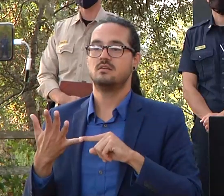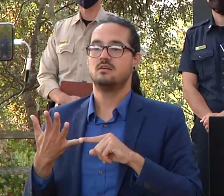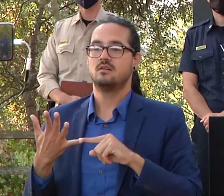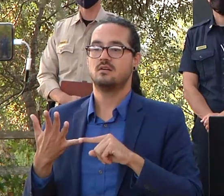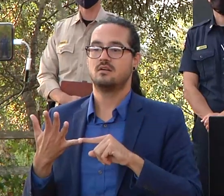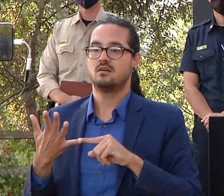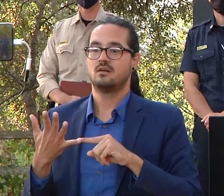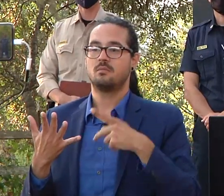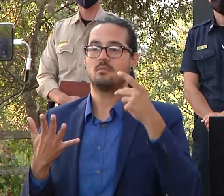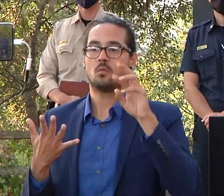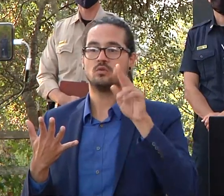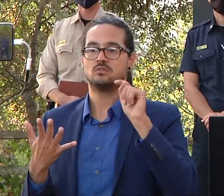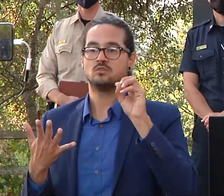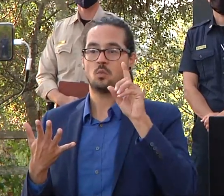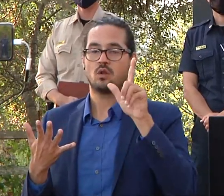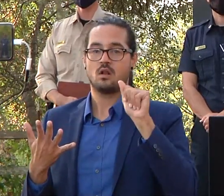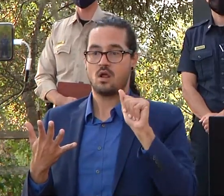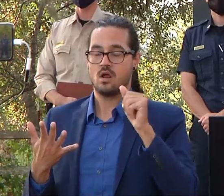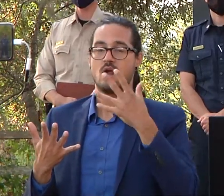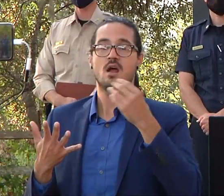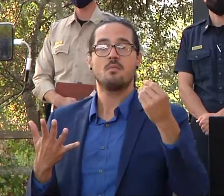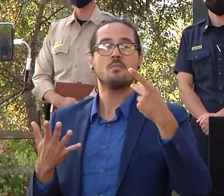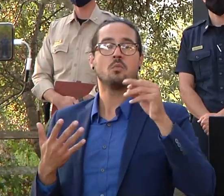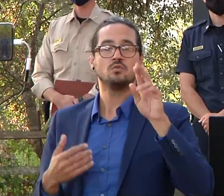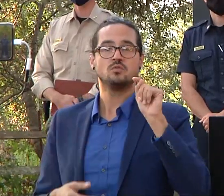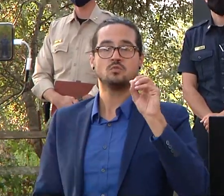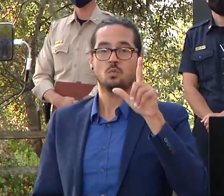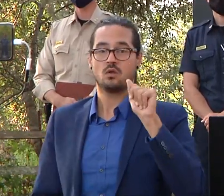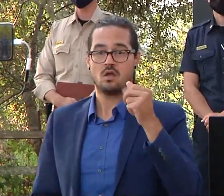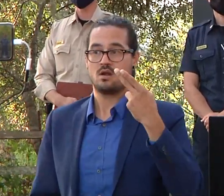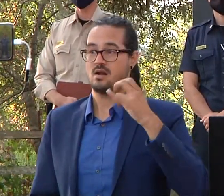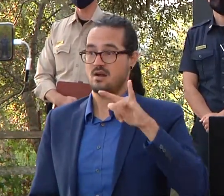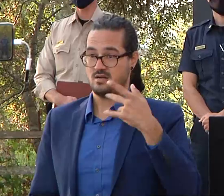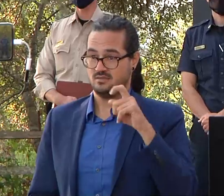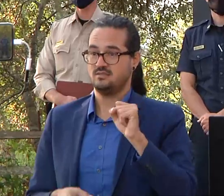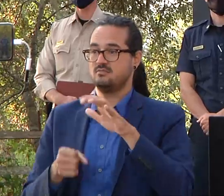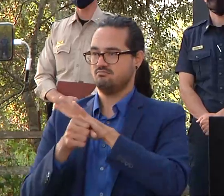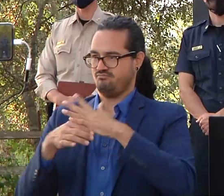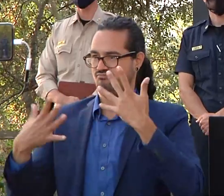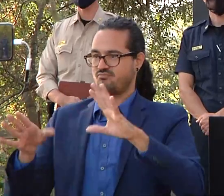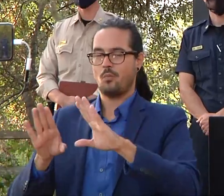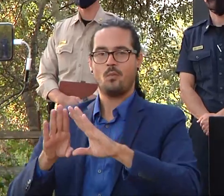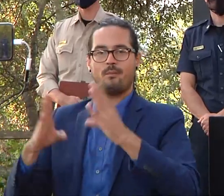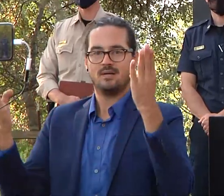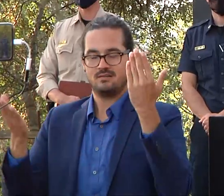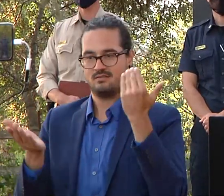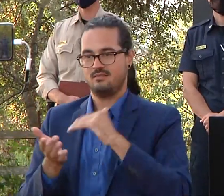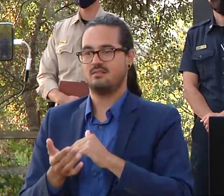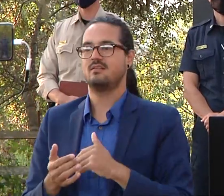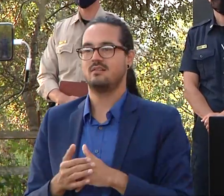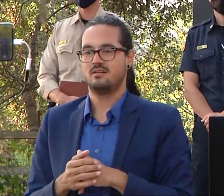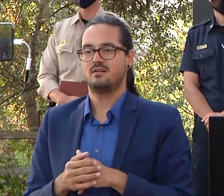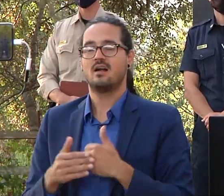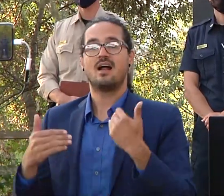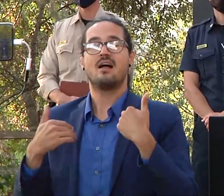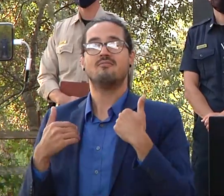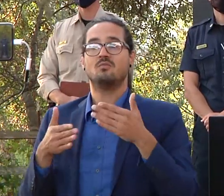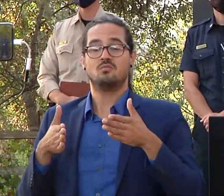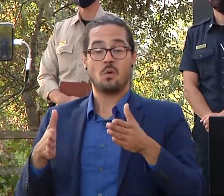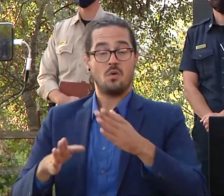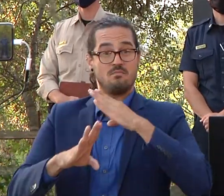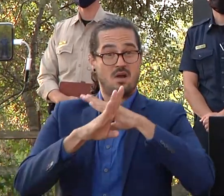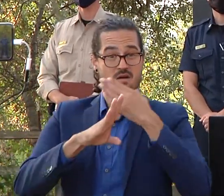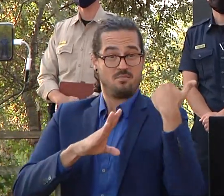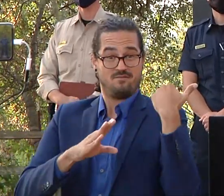we have four roadblock locations within those areas that reopened they are as follows we have highway one at